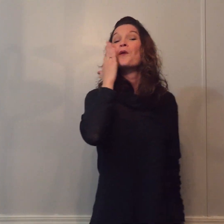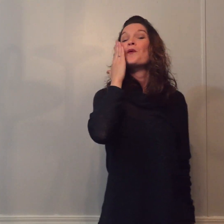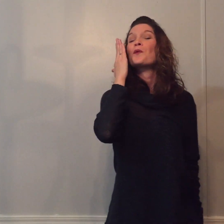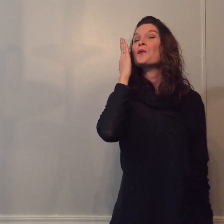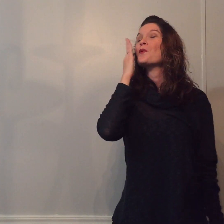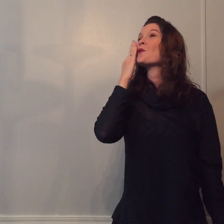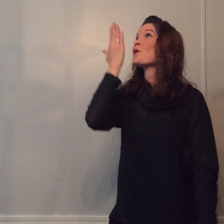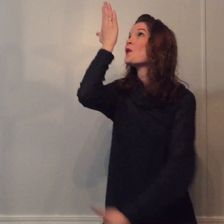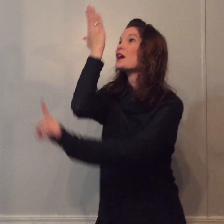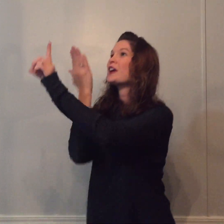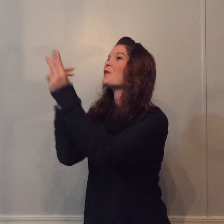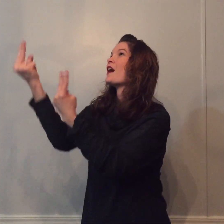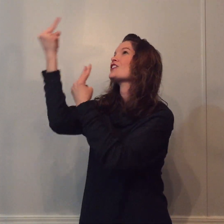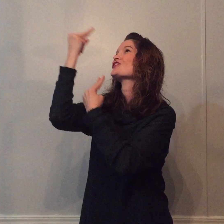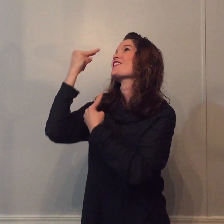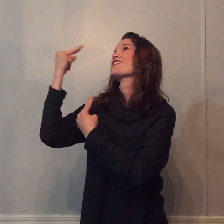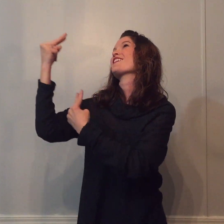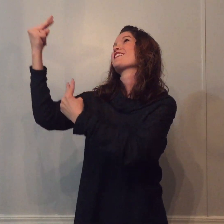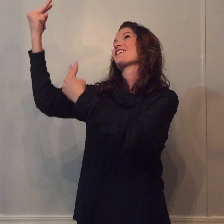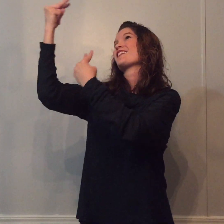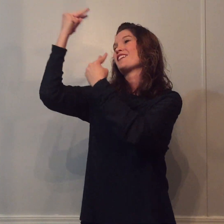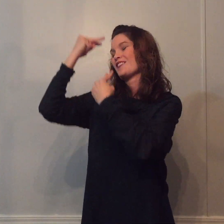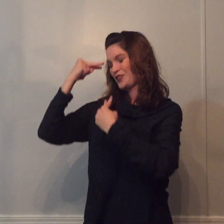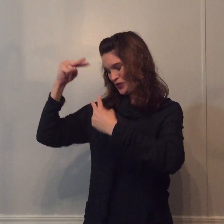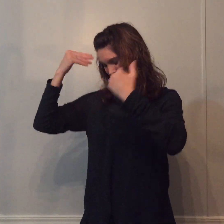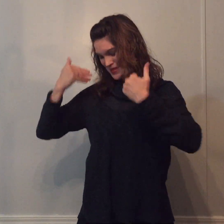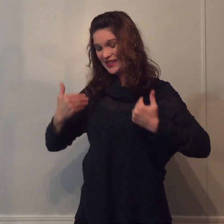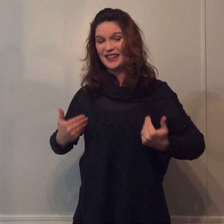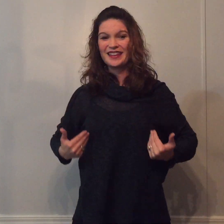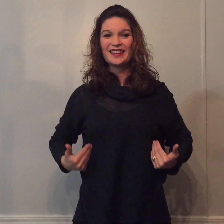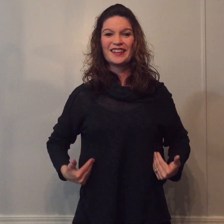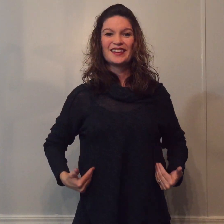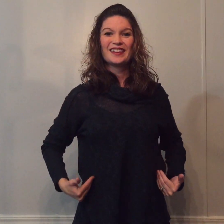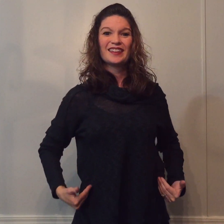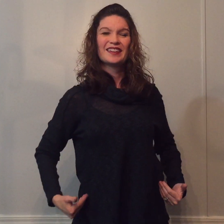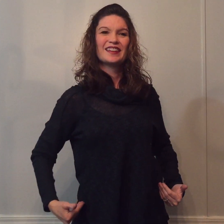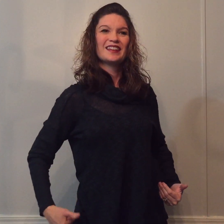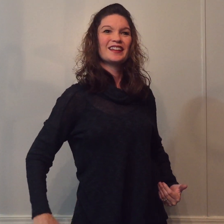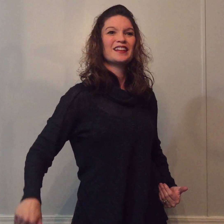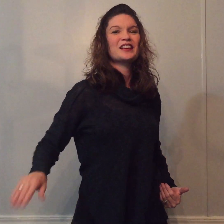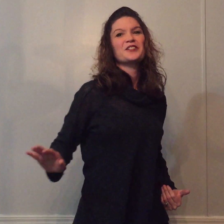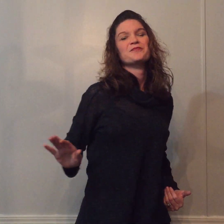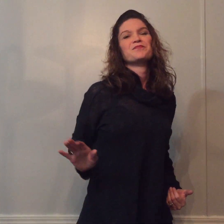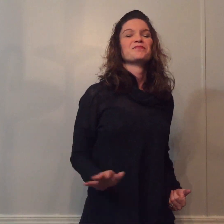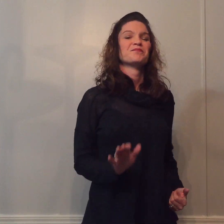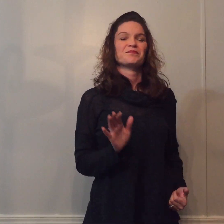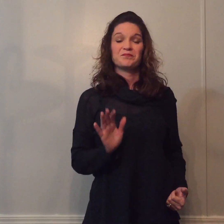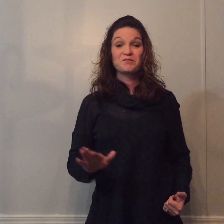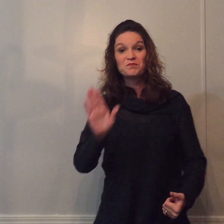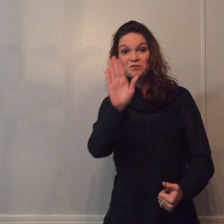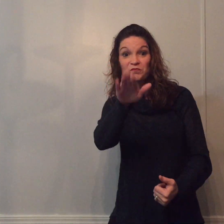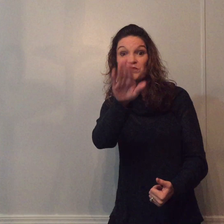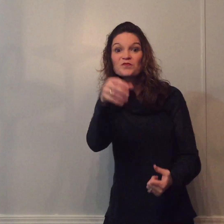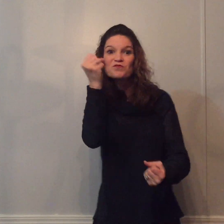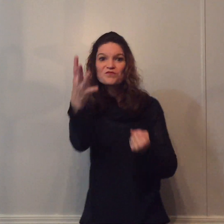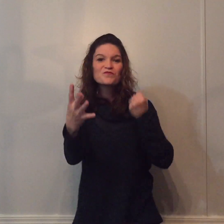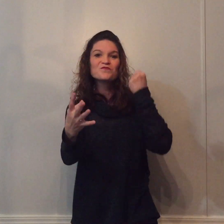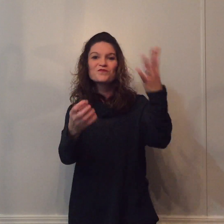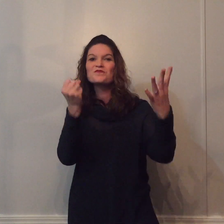he was dead over me, don't you know that I sing, I